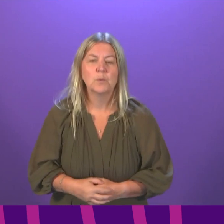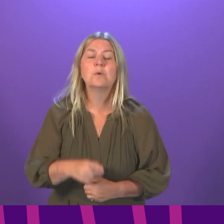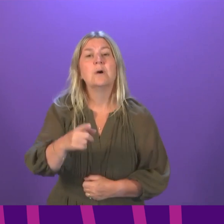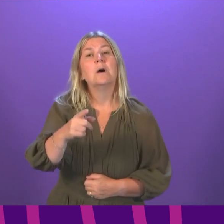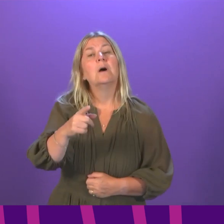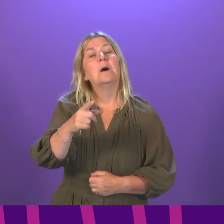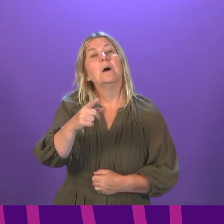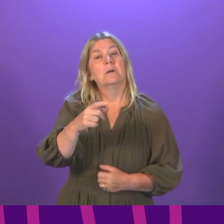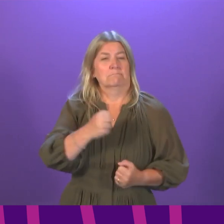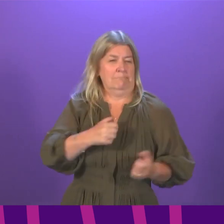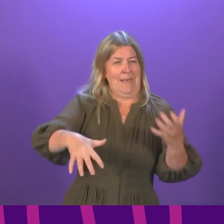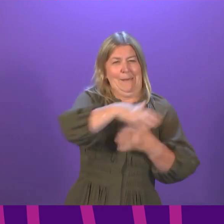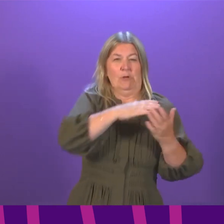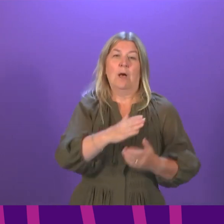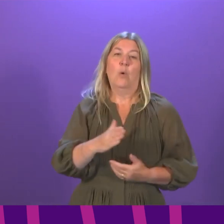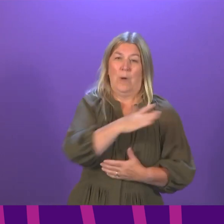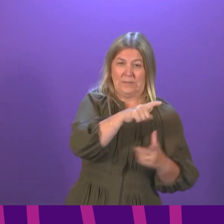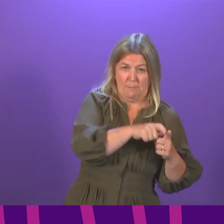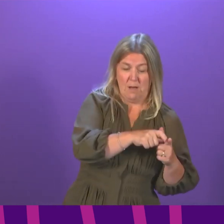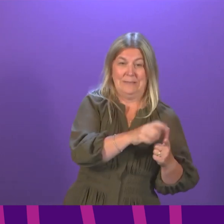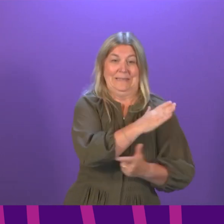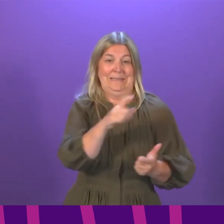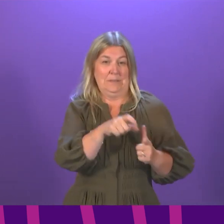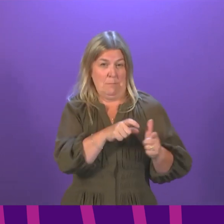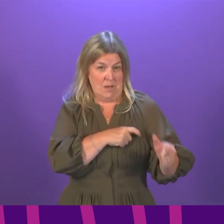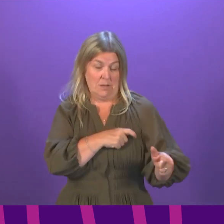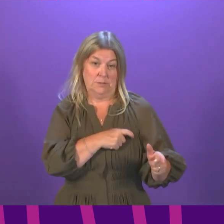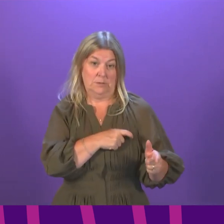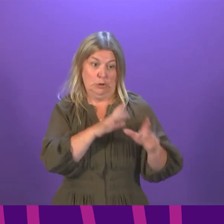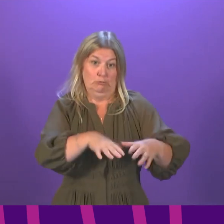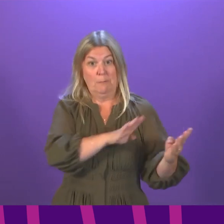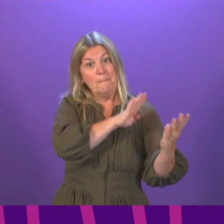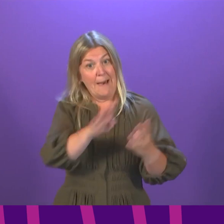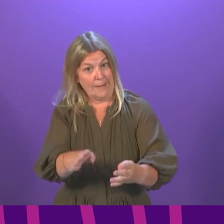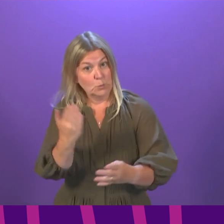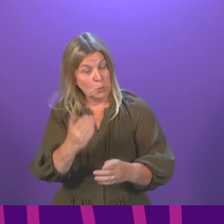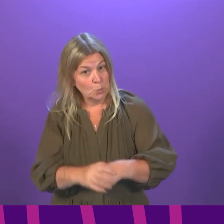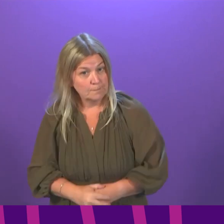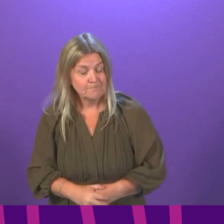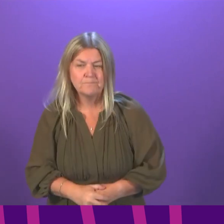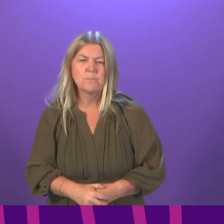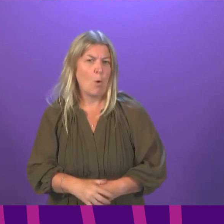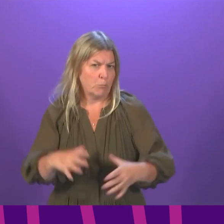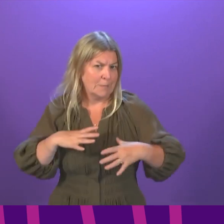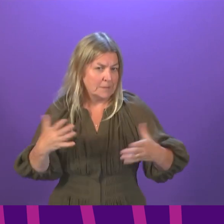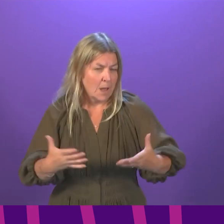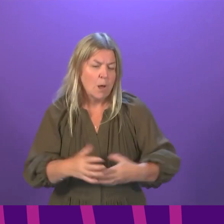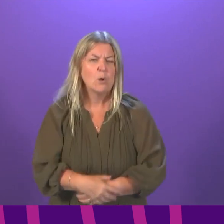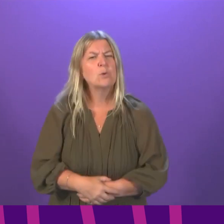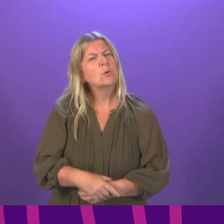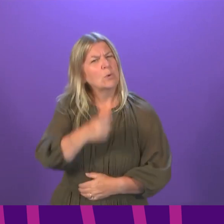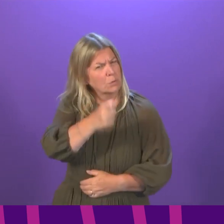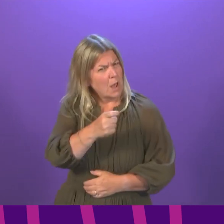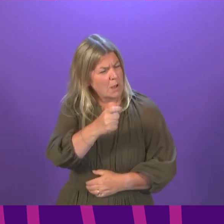Barcher and Eastern Barcher preparing for the new school term, can the First Minister outline what communications fear the Education Secretary has had with